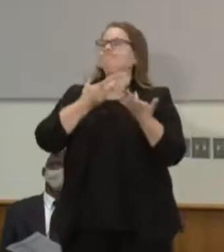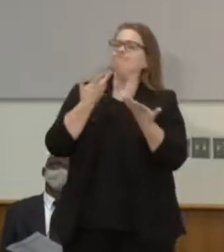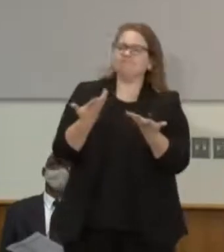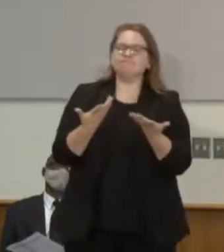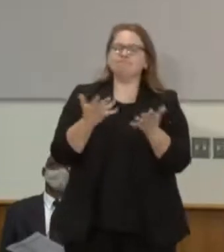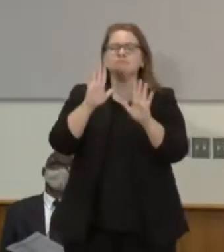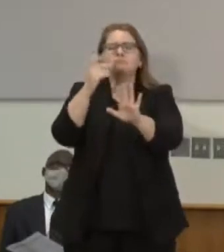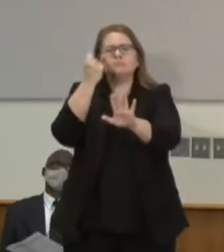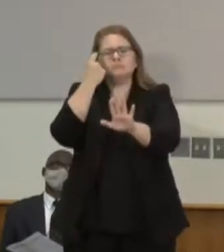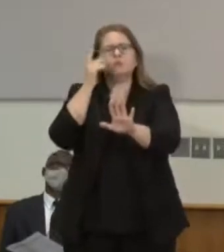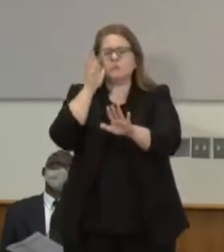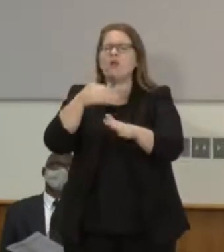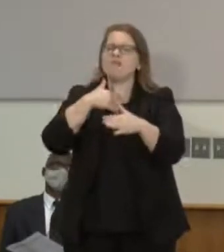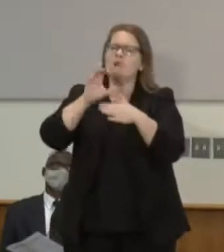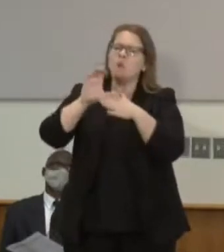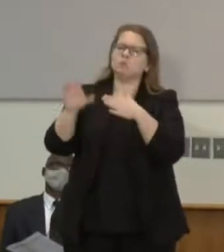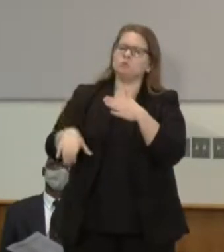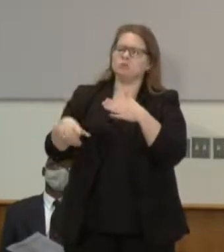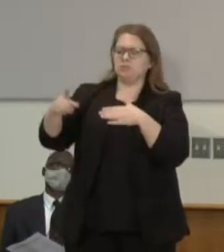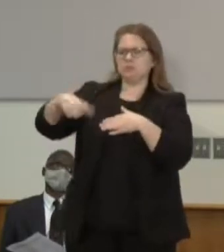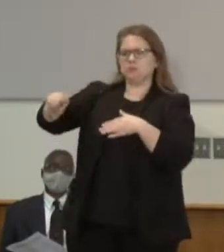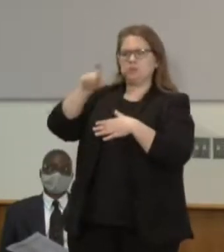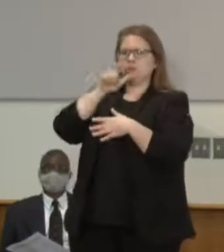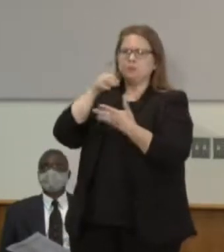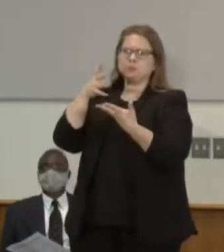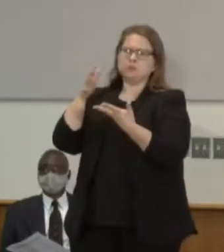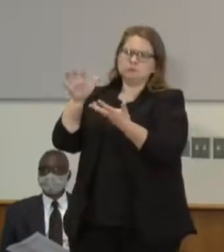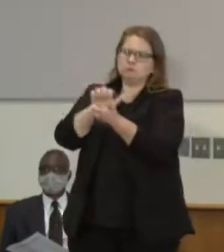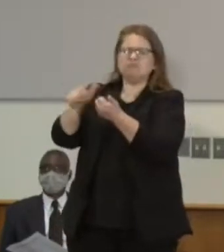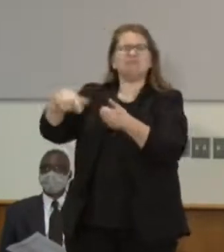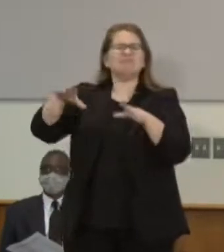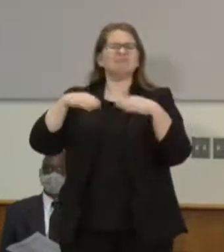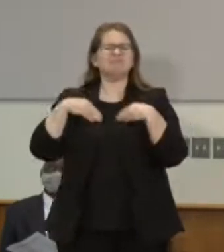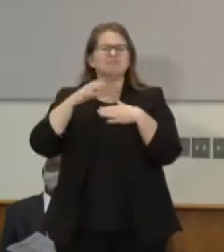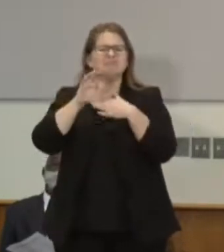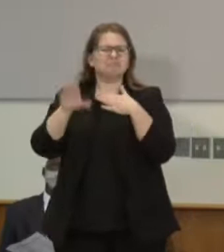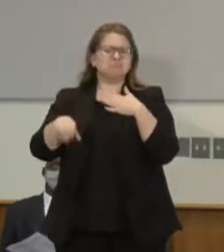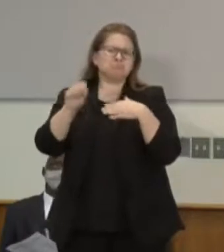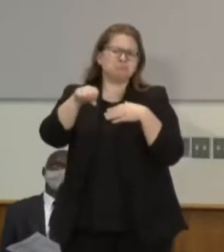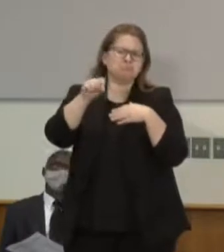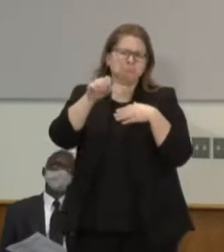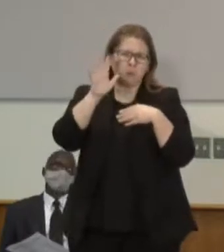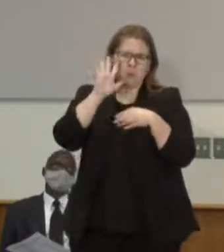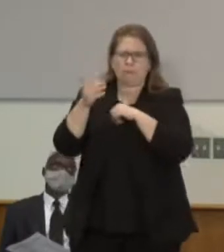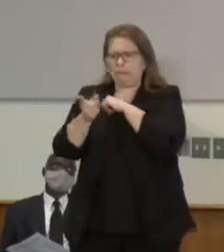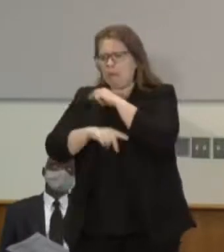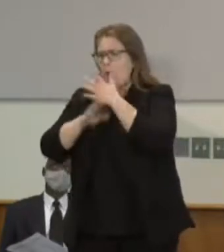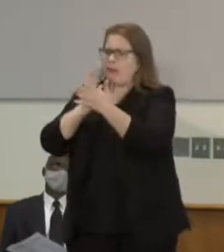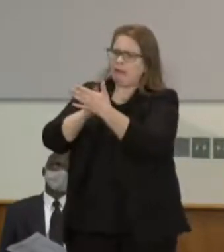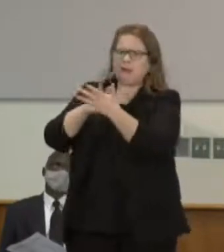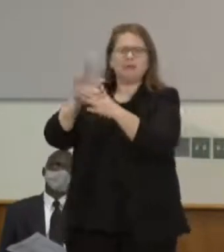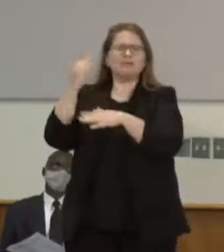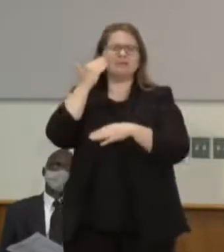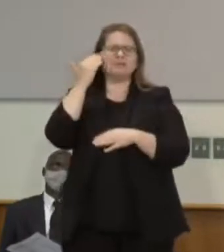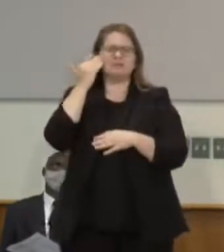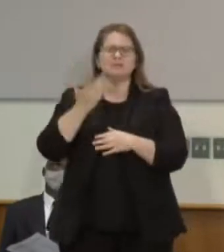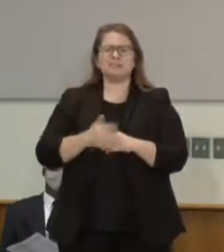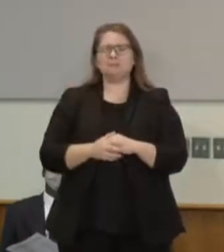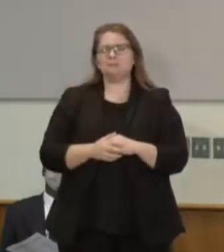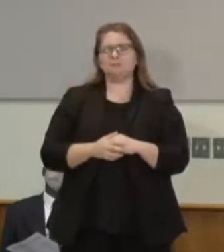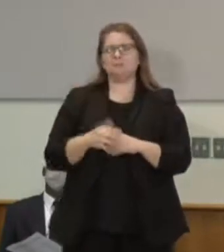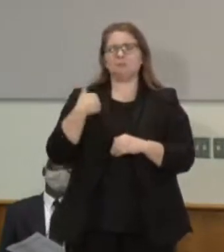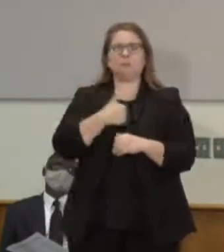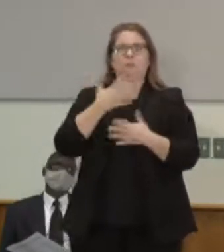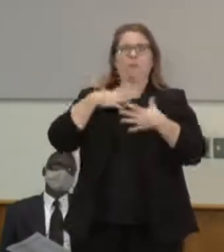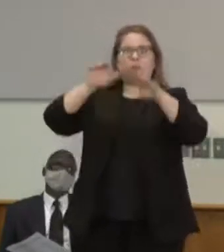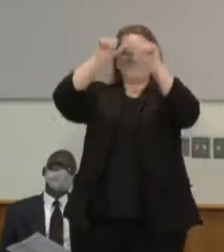to be accepted by the people who did it we wanted to make sure and again this is a dangerous act we don't want the statute falling on anyone I think